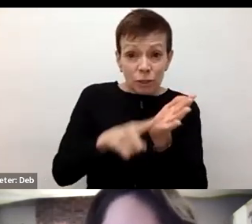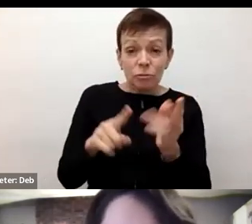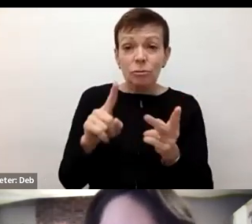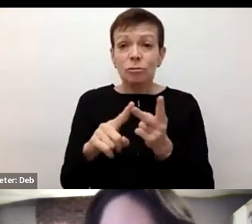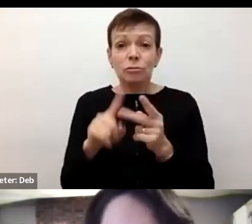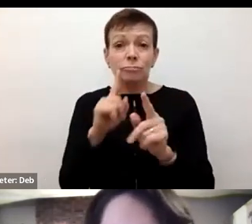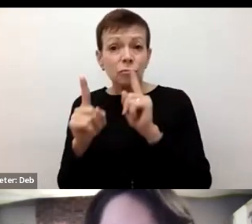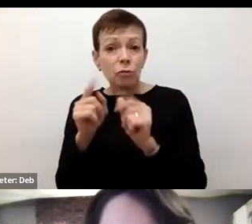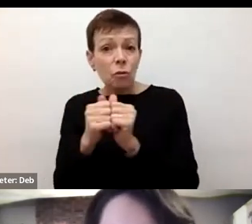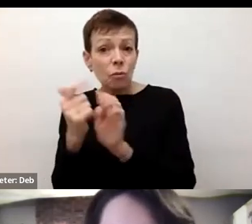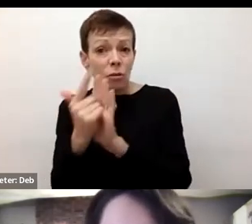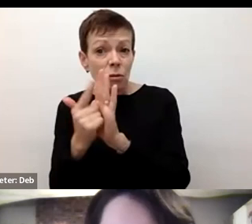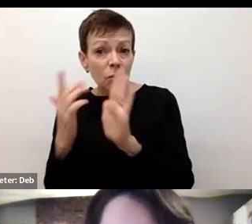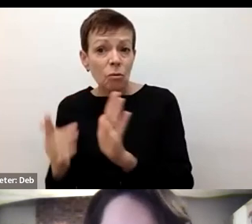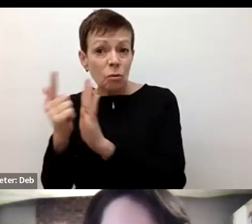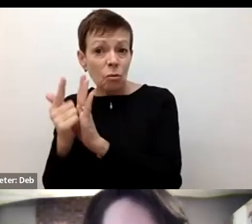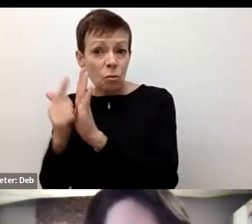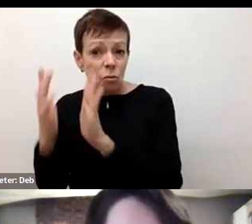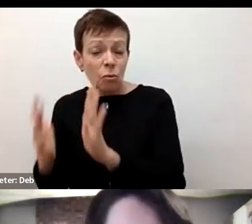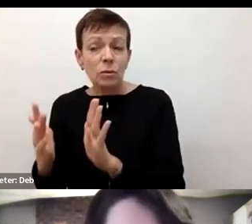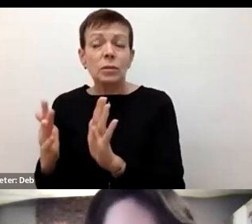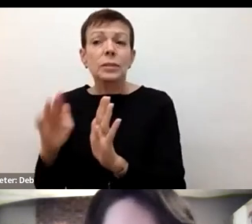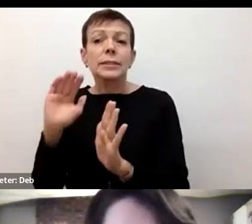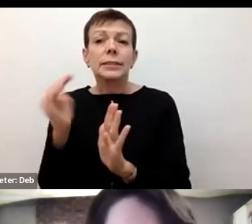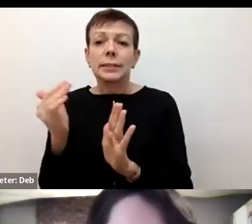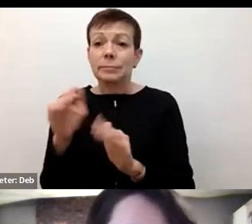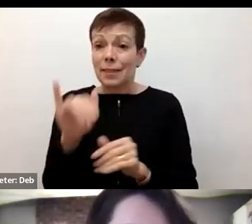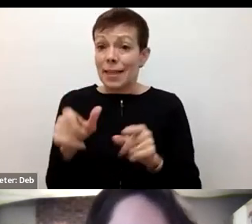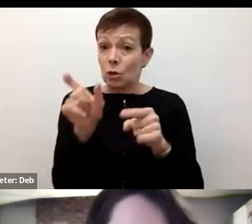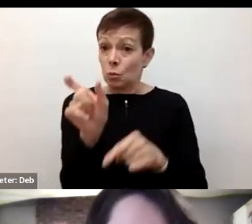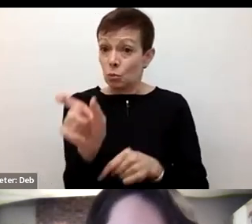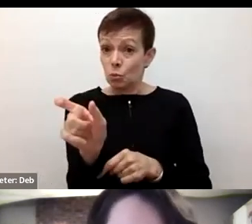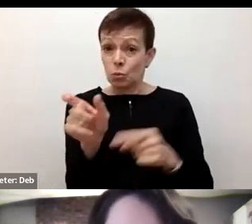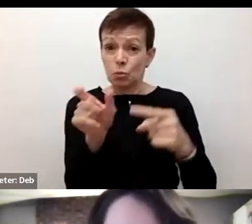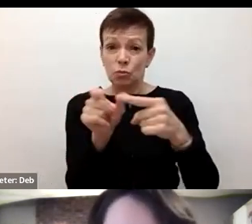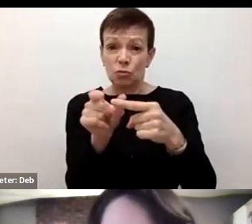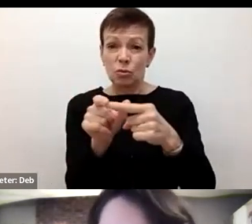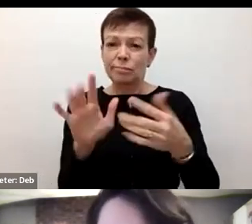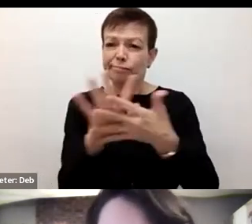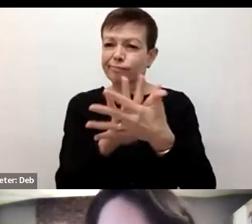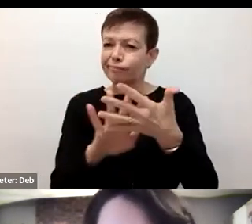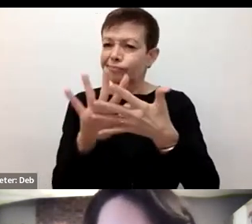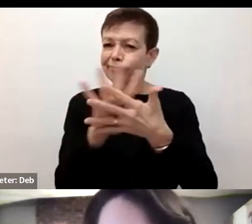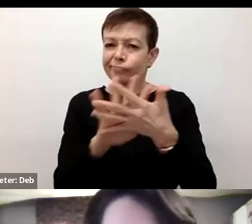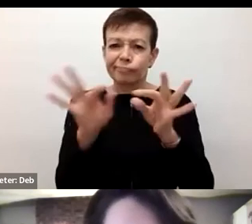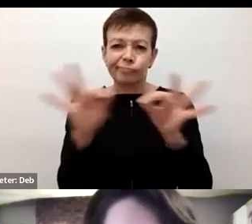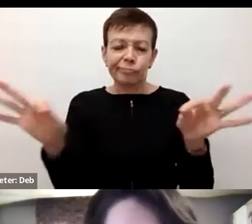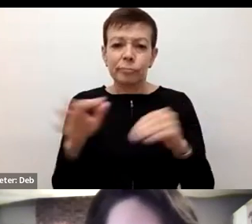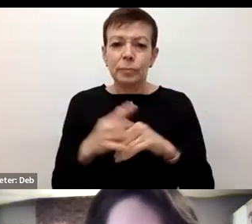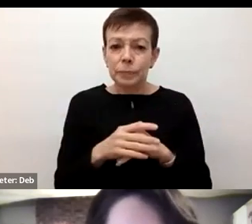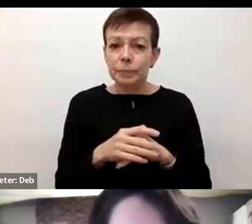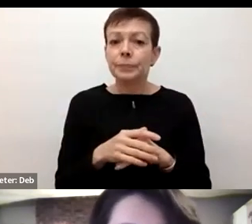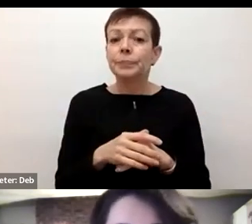as well, what's come out is that it's a really ambiguous term. So for example, we've, we've heard of